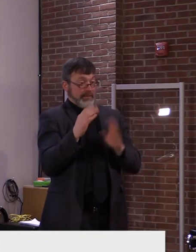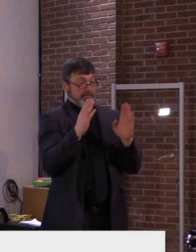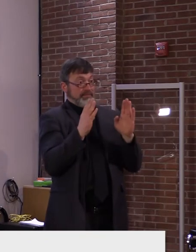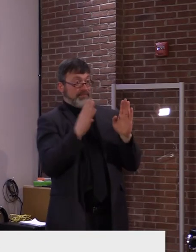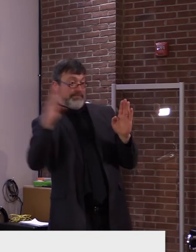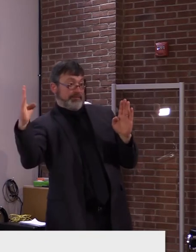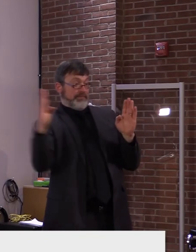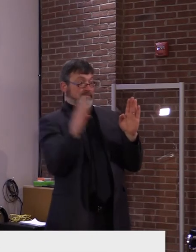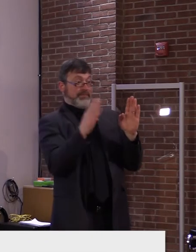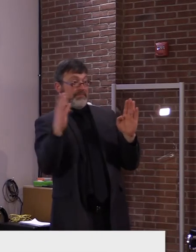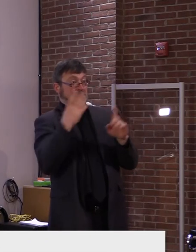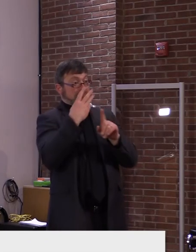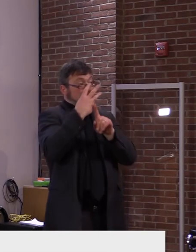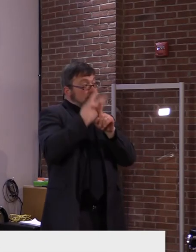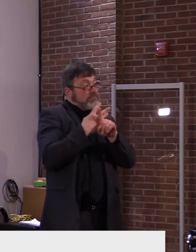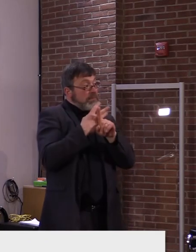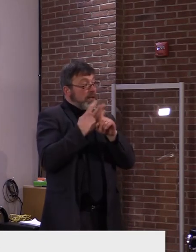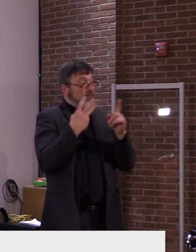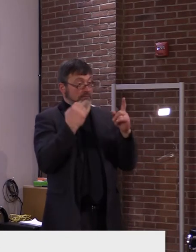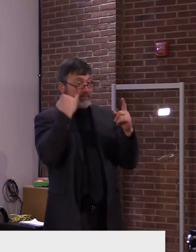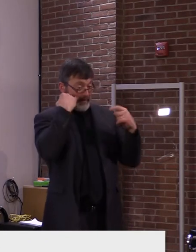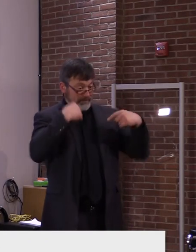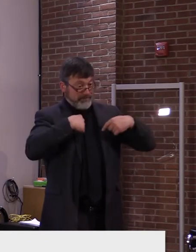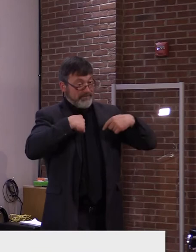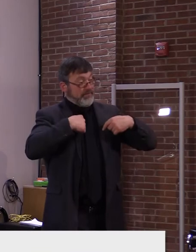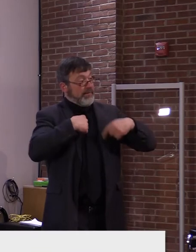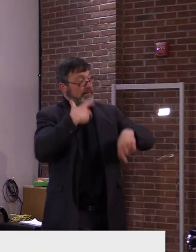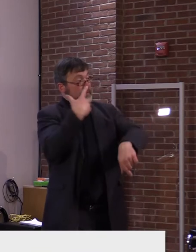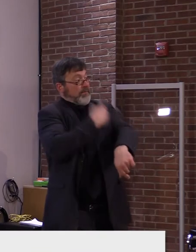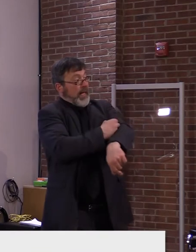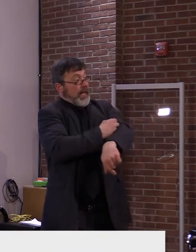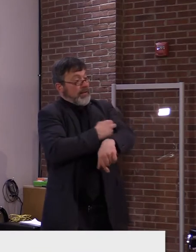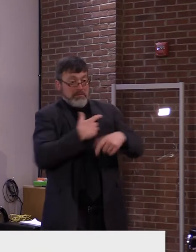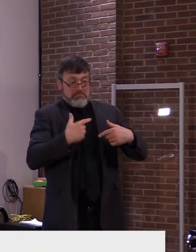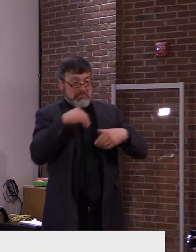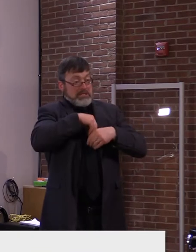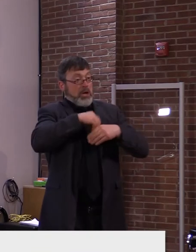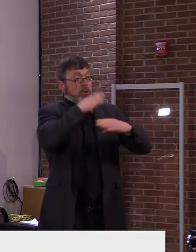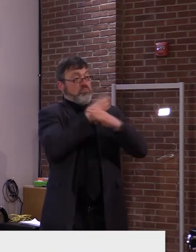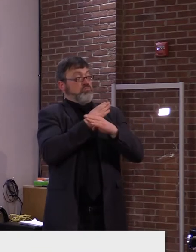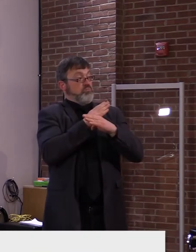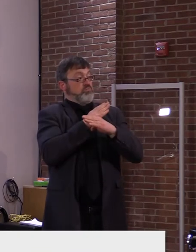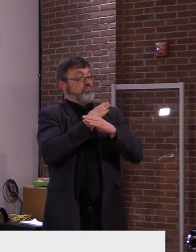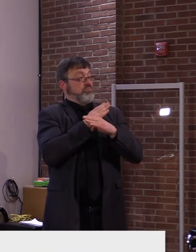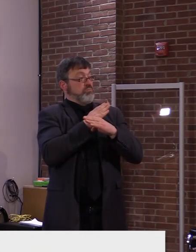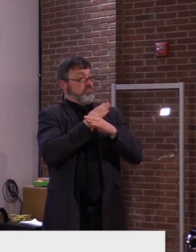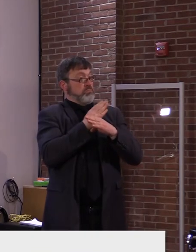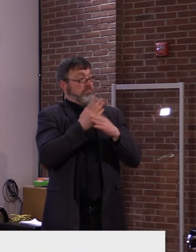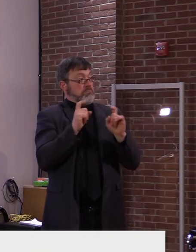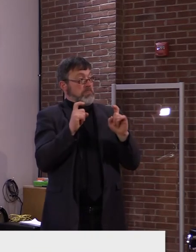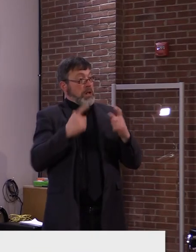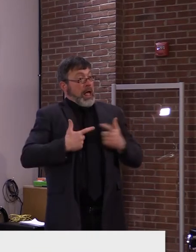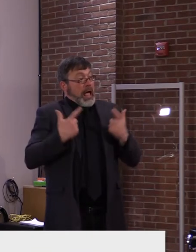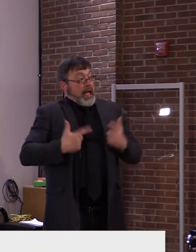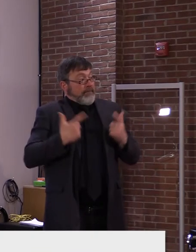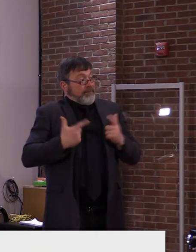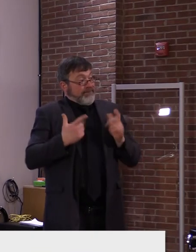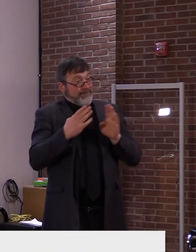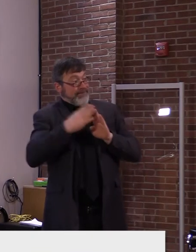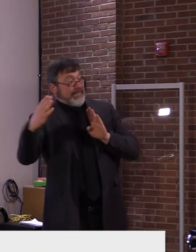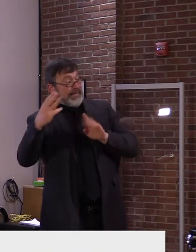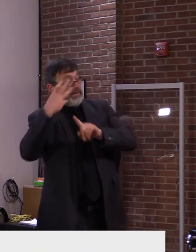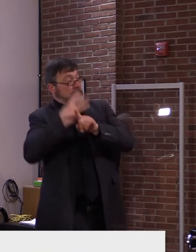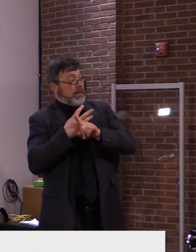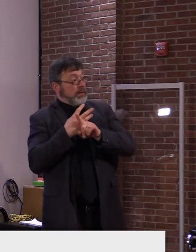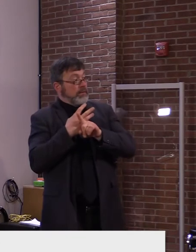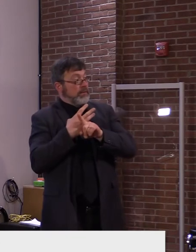remain immune, probably wouldn't be a great use of that test at that time unless they had symptoms. That wouldn't just do it in